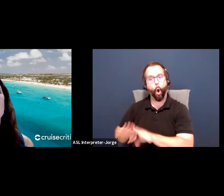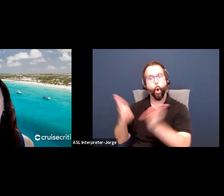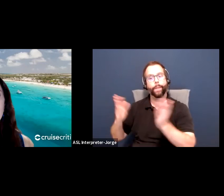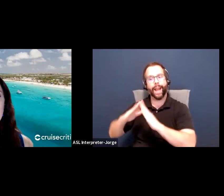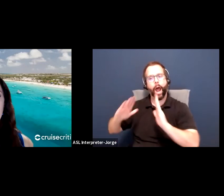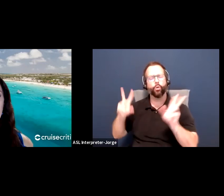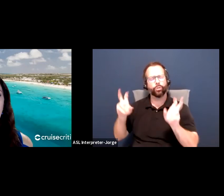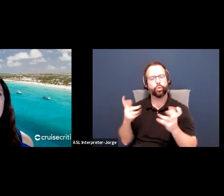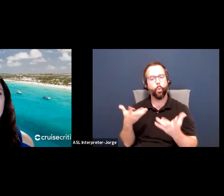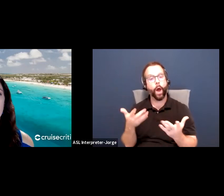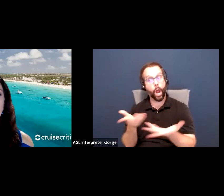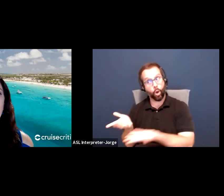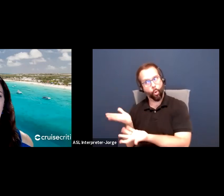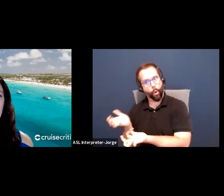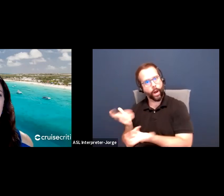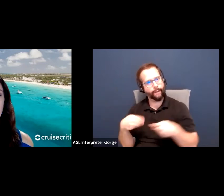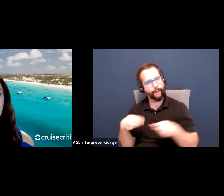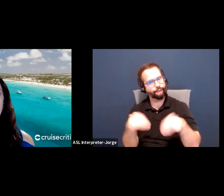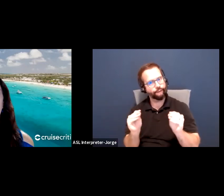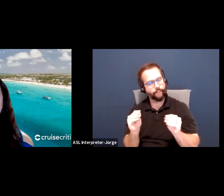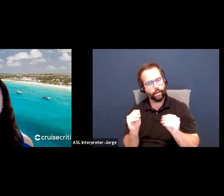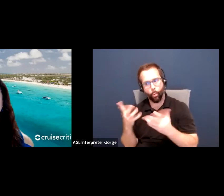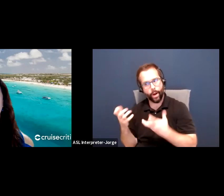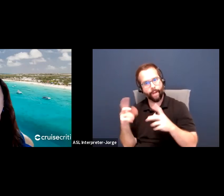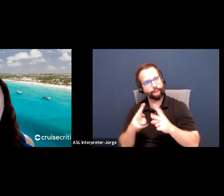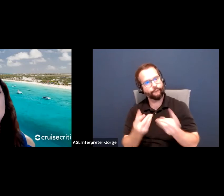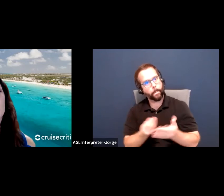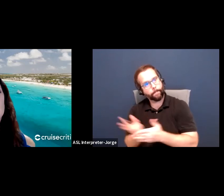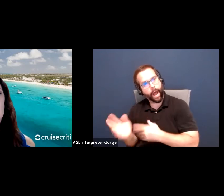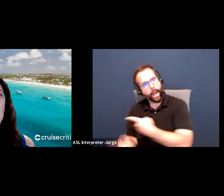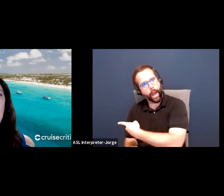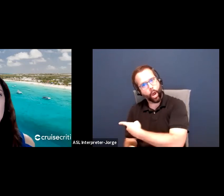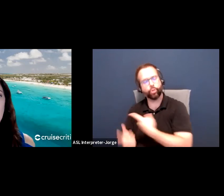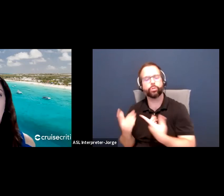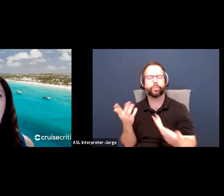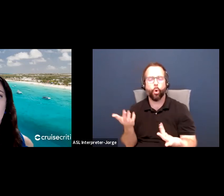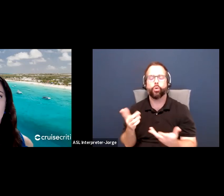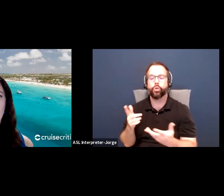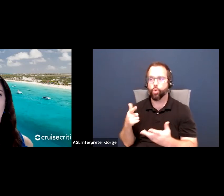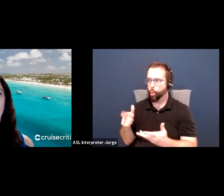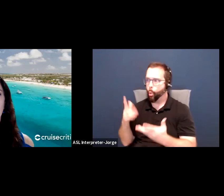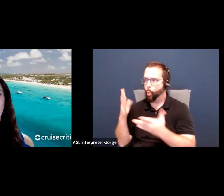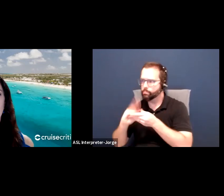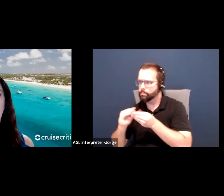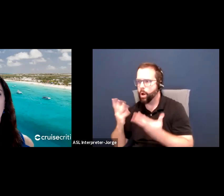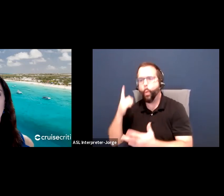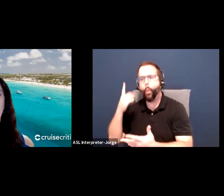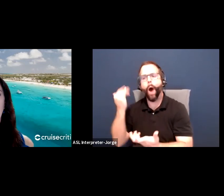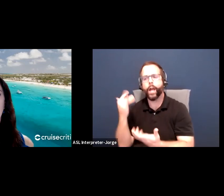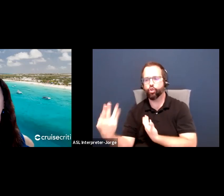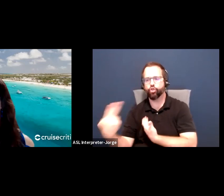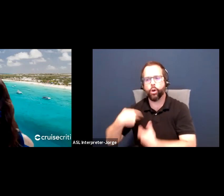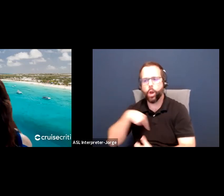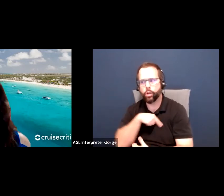Well, the value proposition is why you should join us. And why you should, why people should come and be a part of your center is not